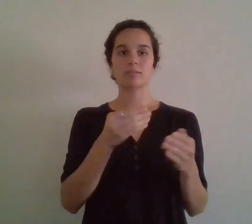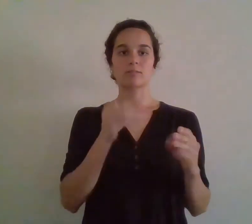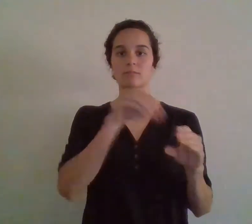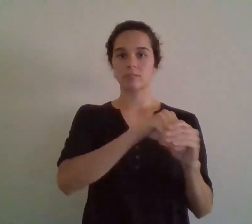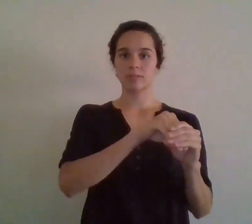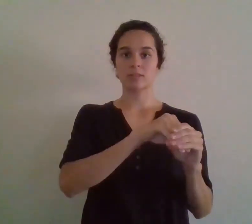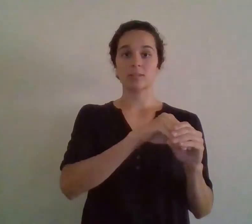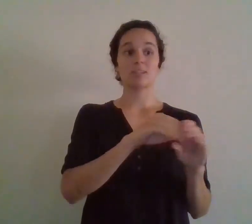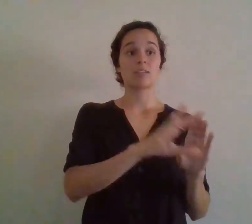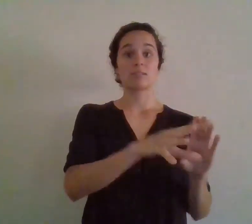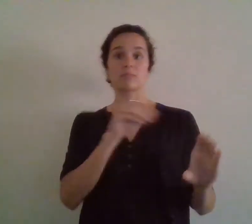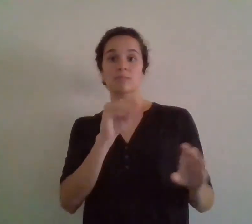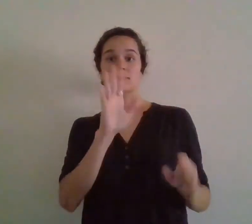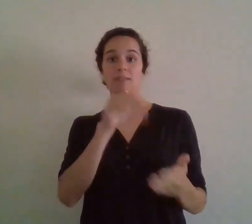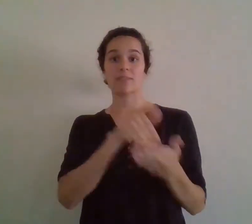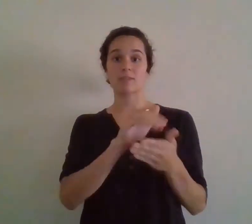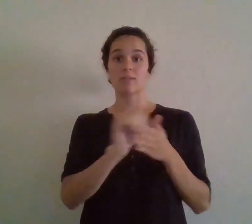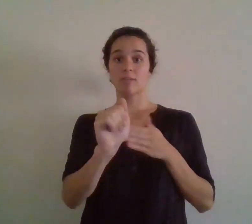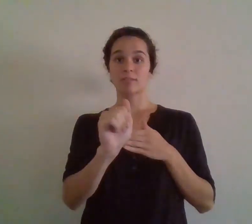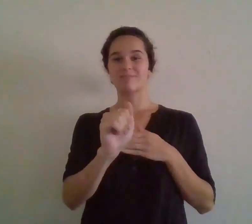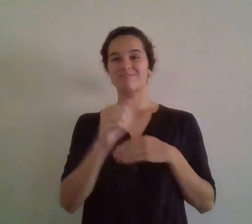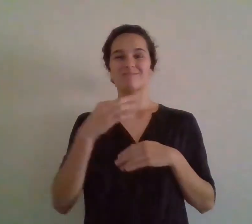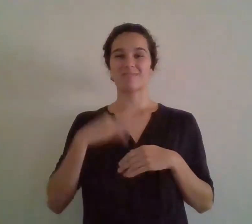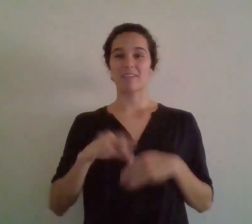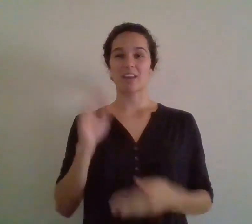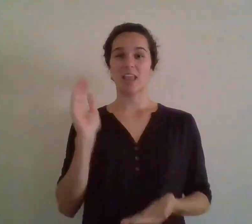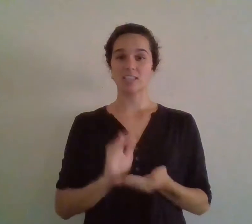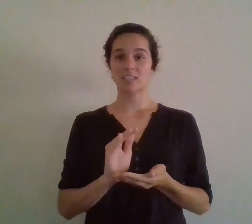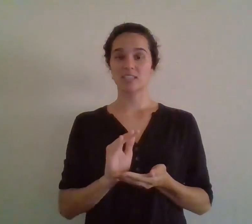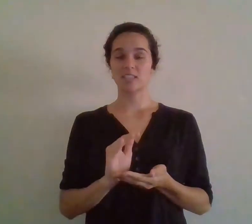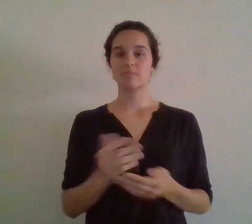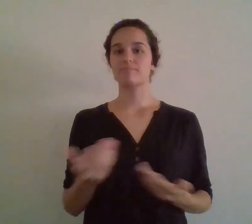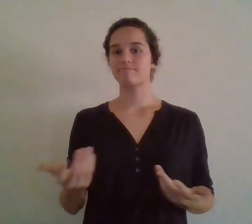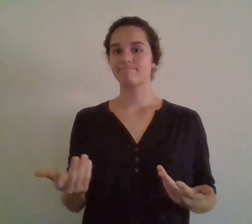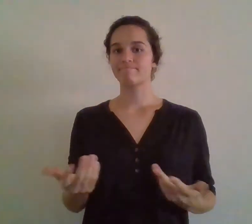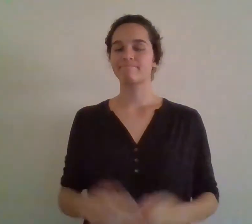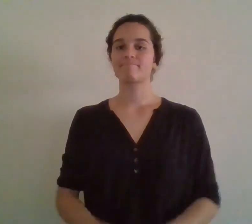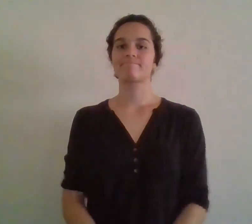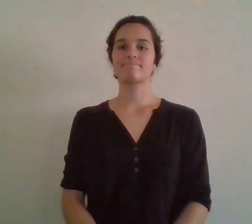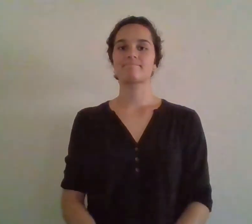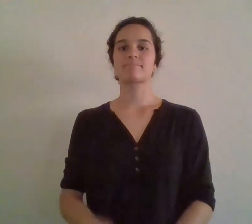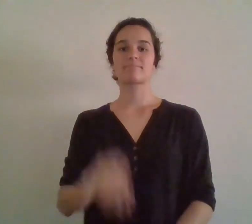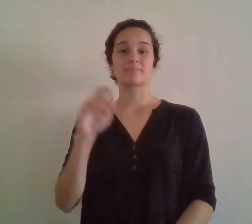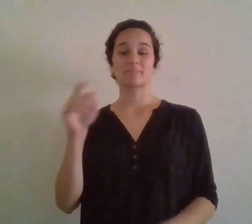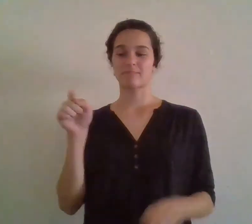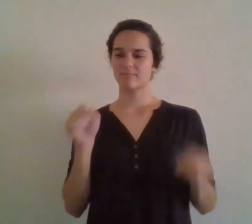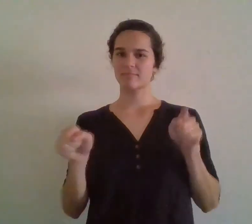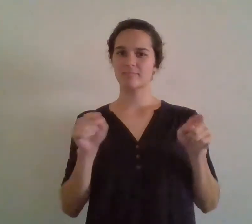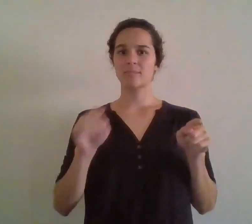the $5,000 with a $5,000 profit, so you now have a total of $10,000. It would get